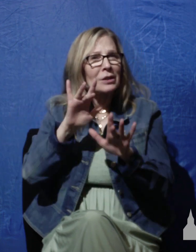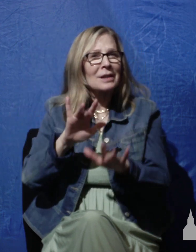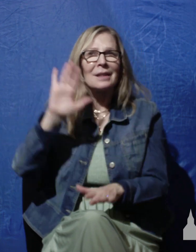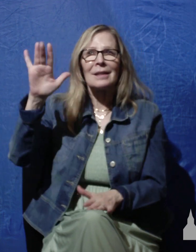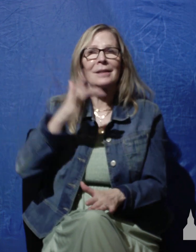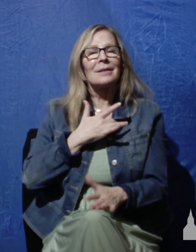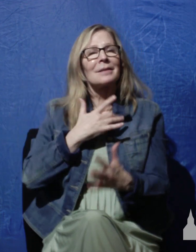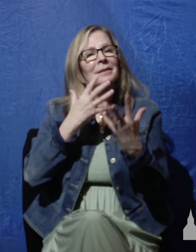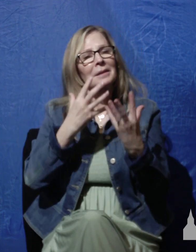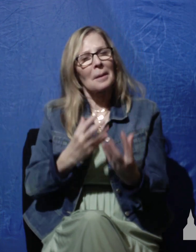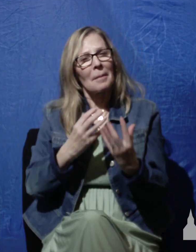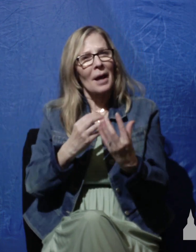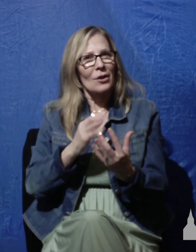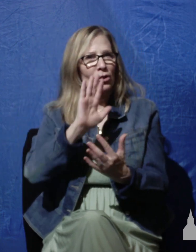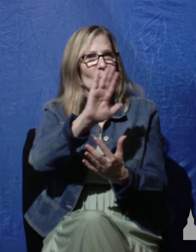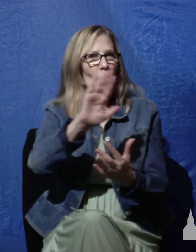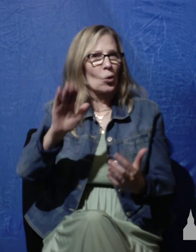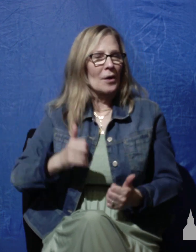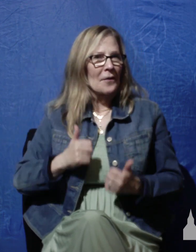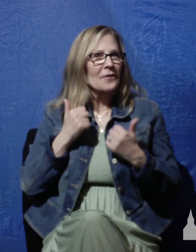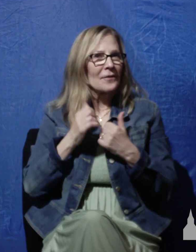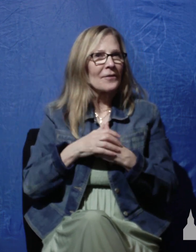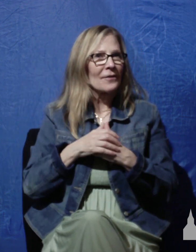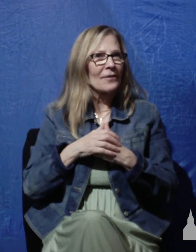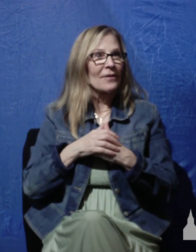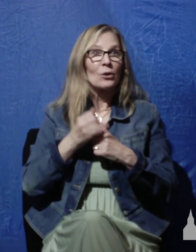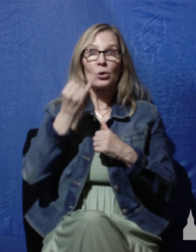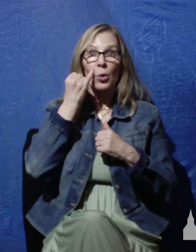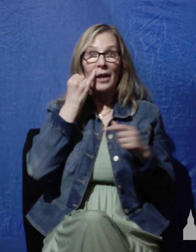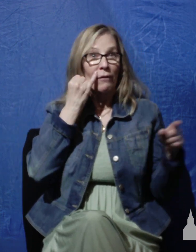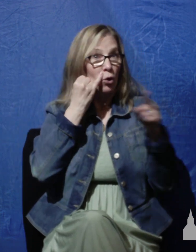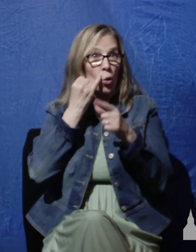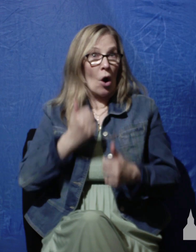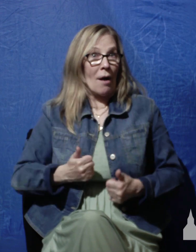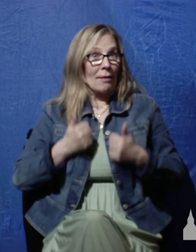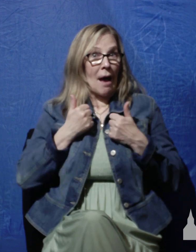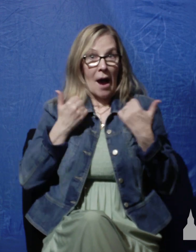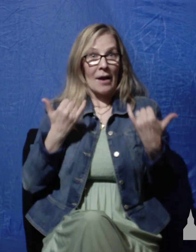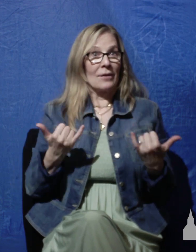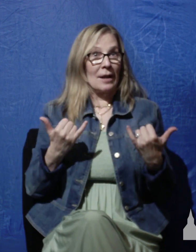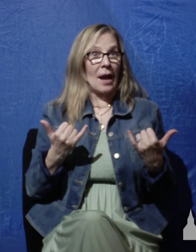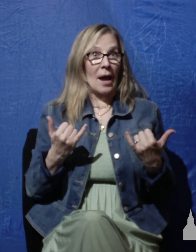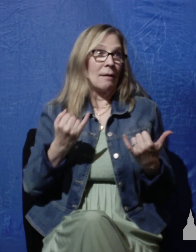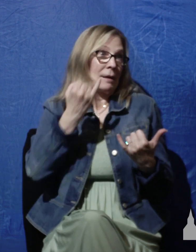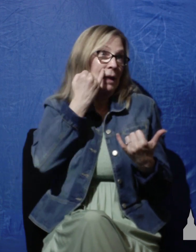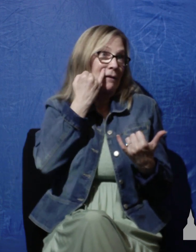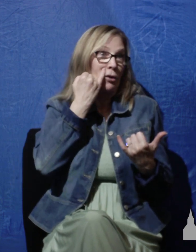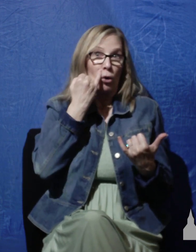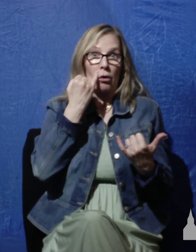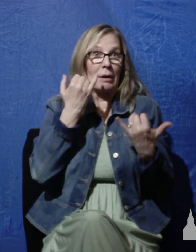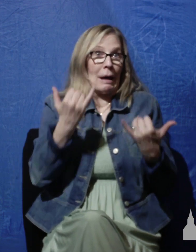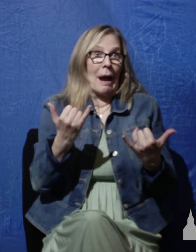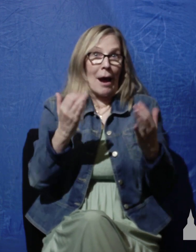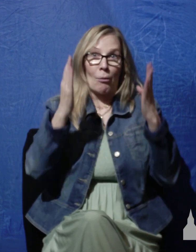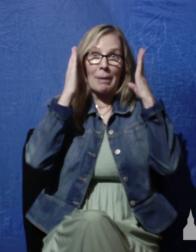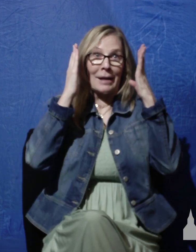in your life so if you are alive today and you are if you are hearing these words then